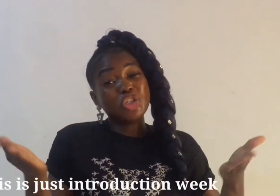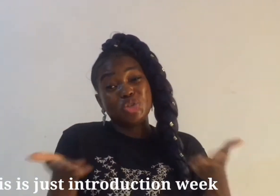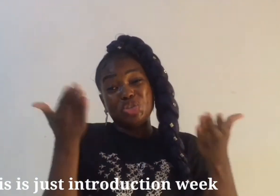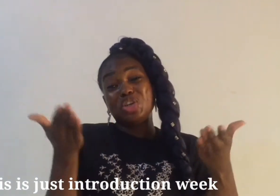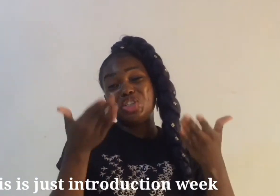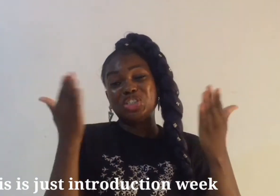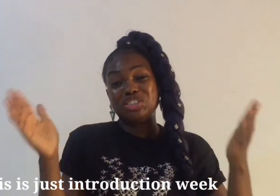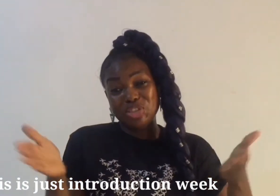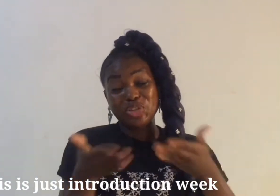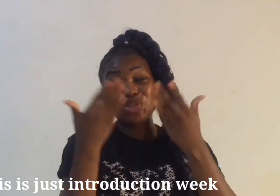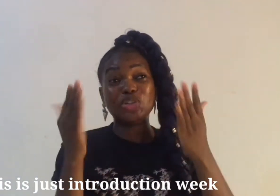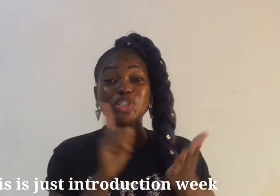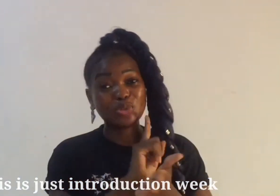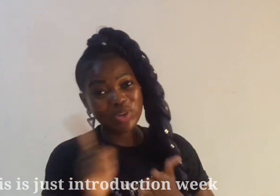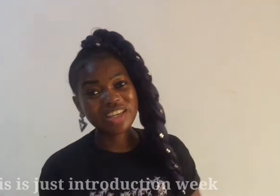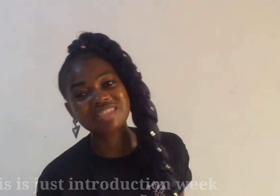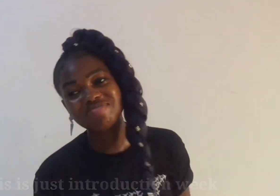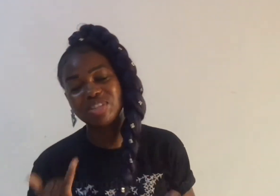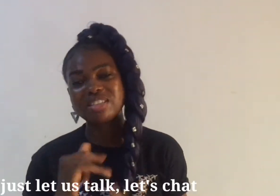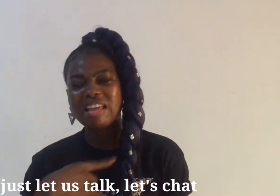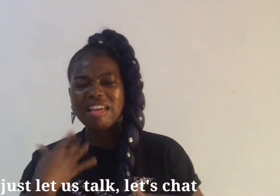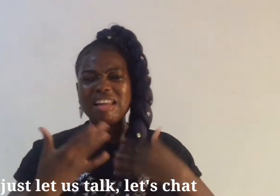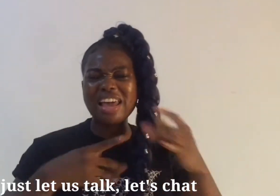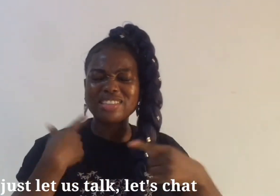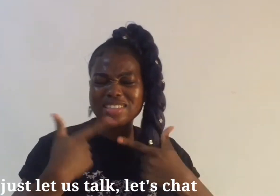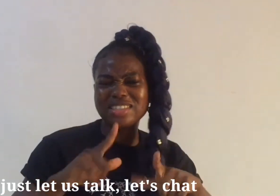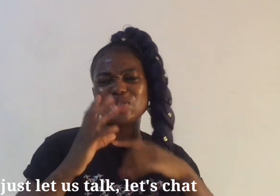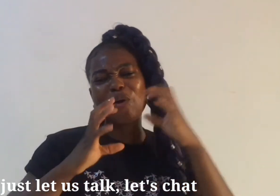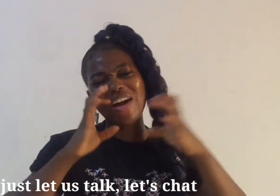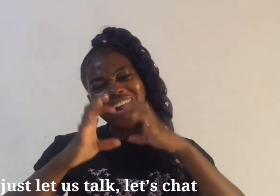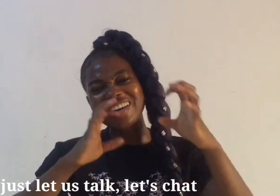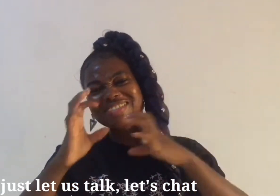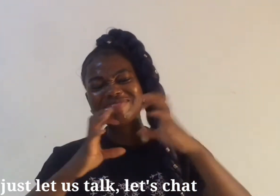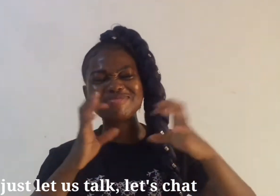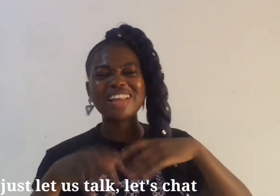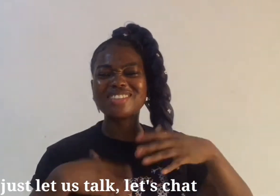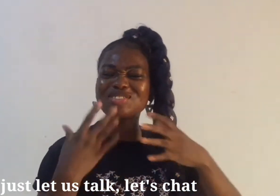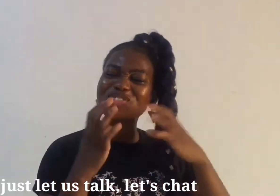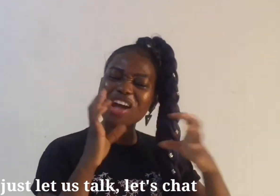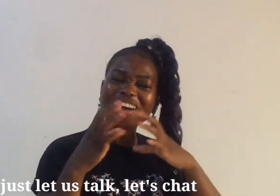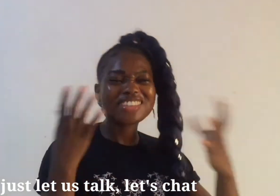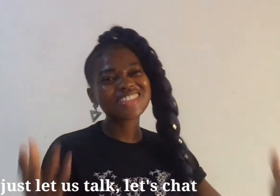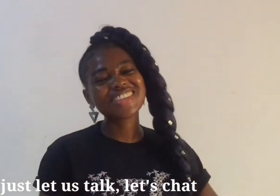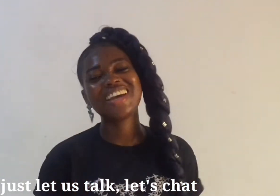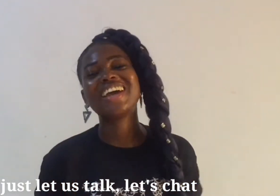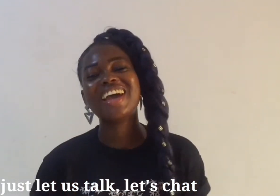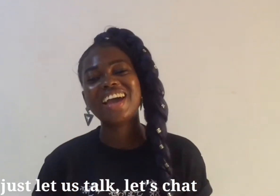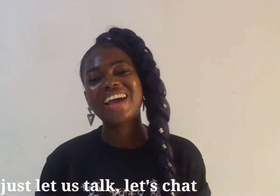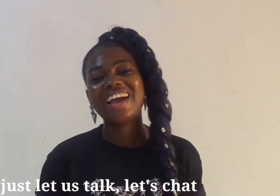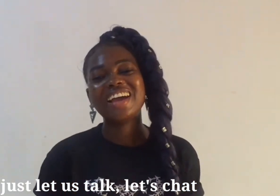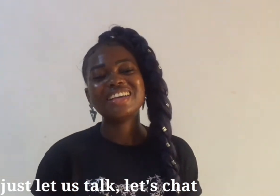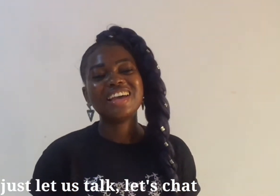this this is just introduction you know introduction week just let's talk let's chat